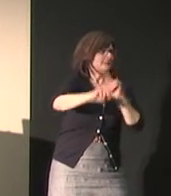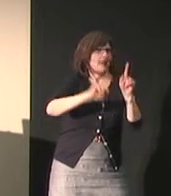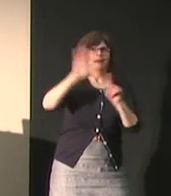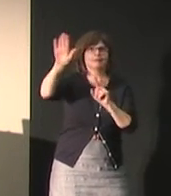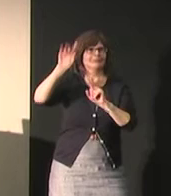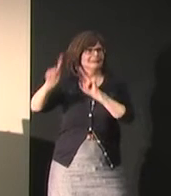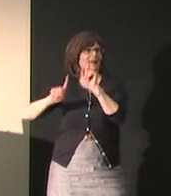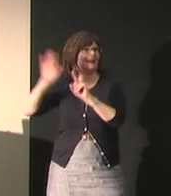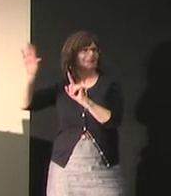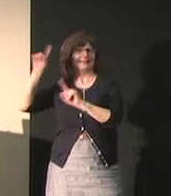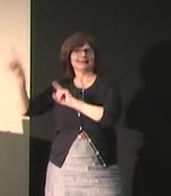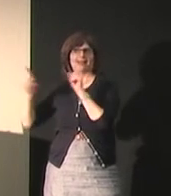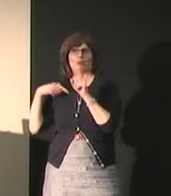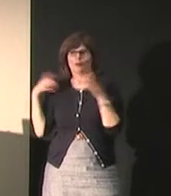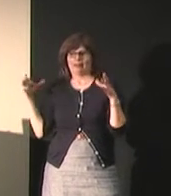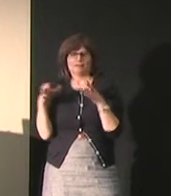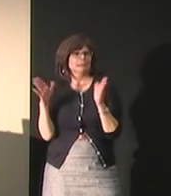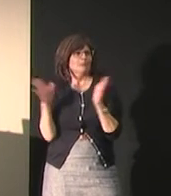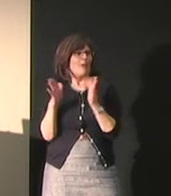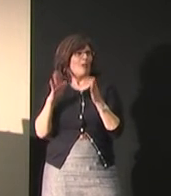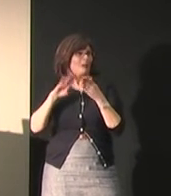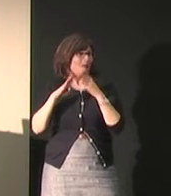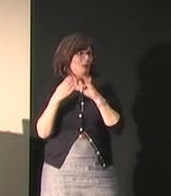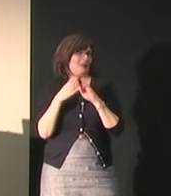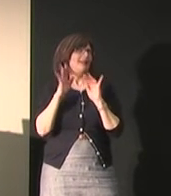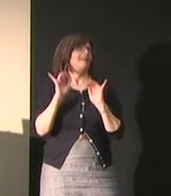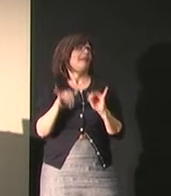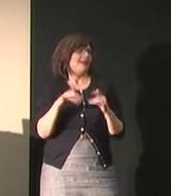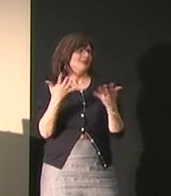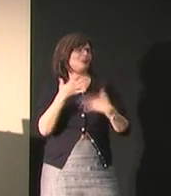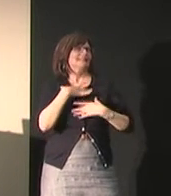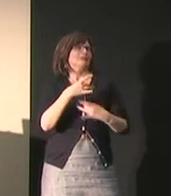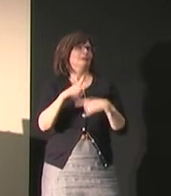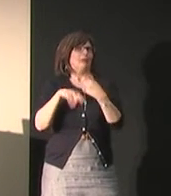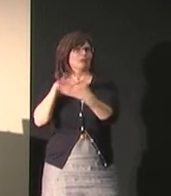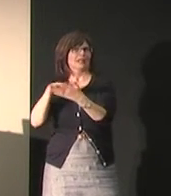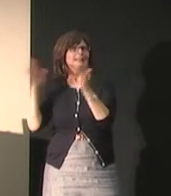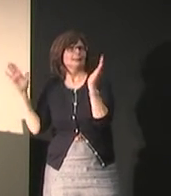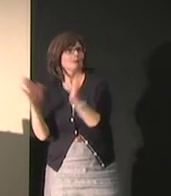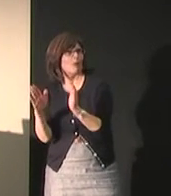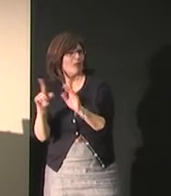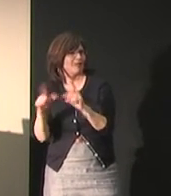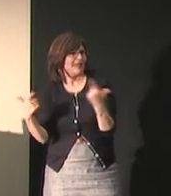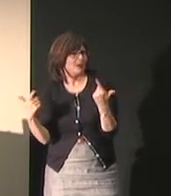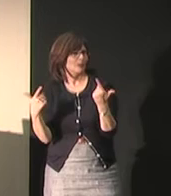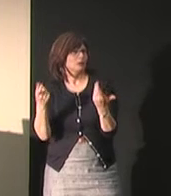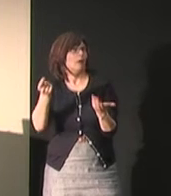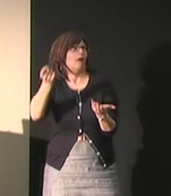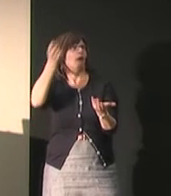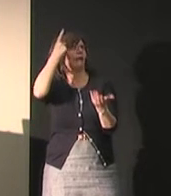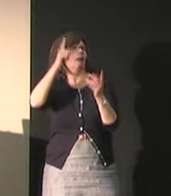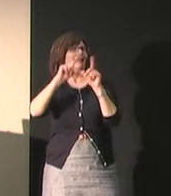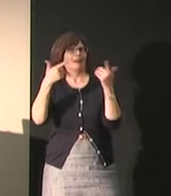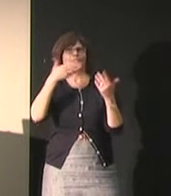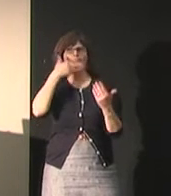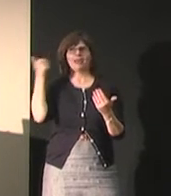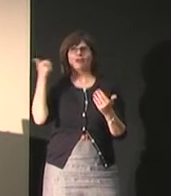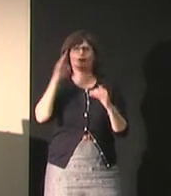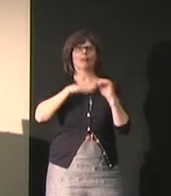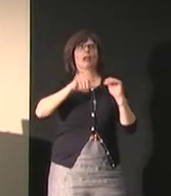users people tend to know each other in a very small group as in this village and they can understand each other no matter what sign they use